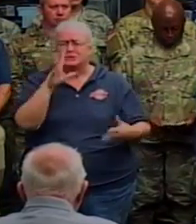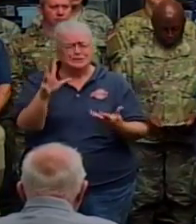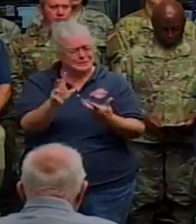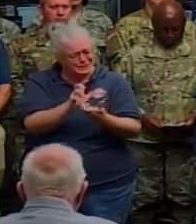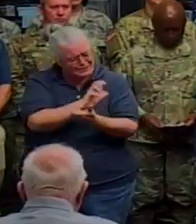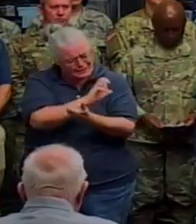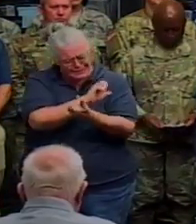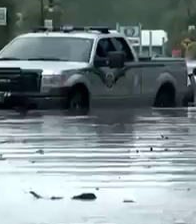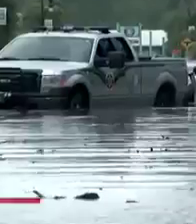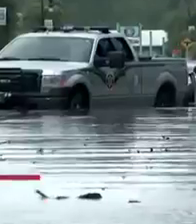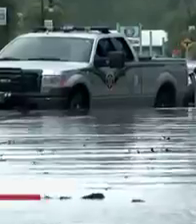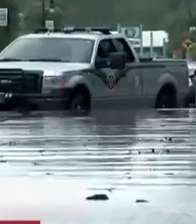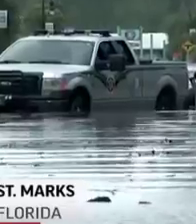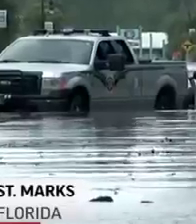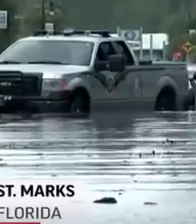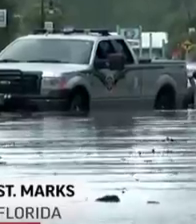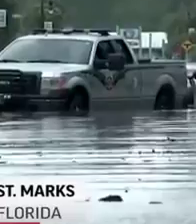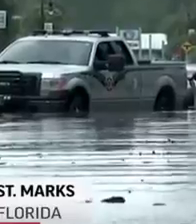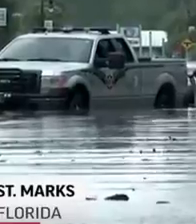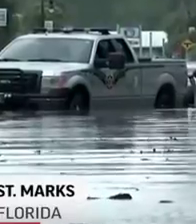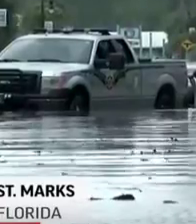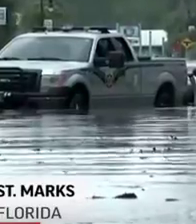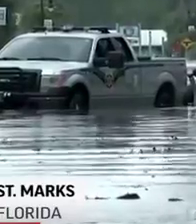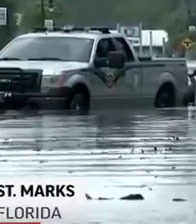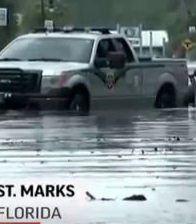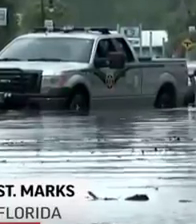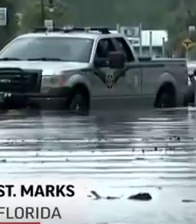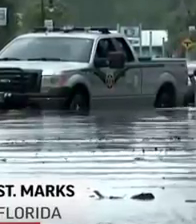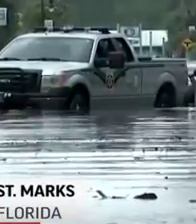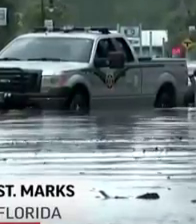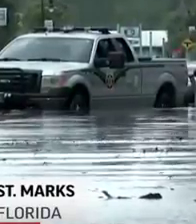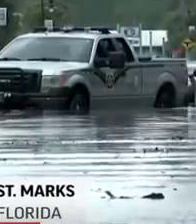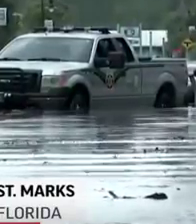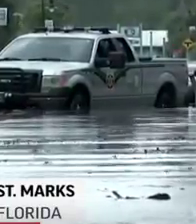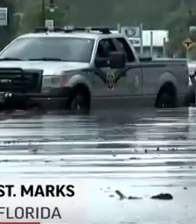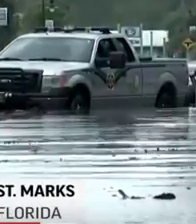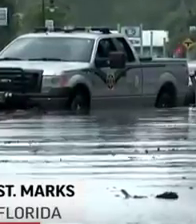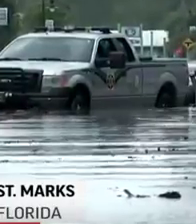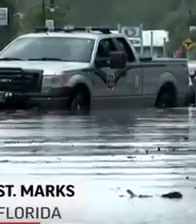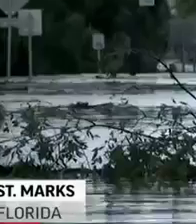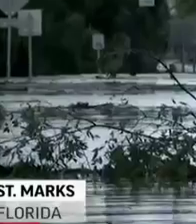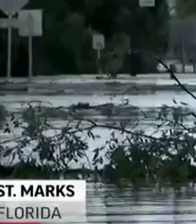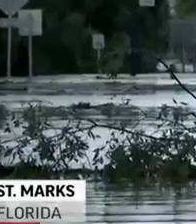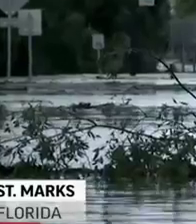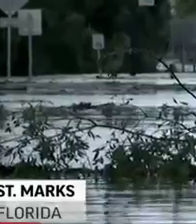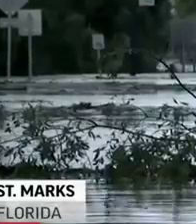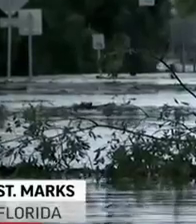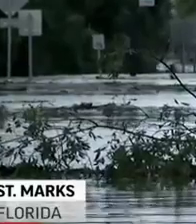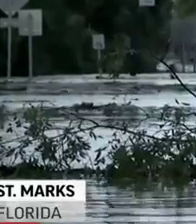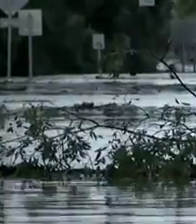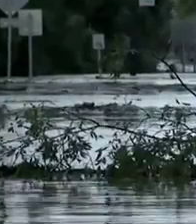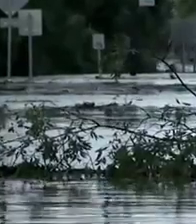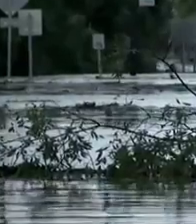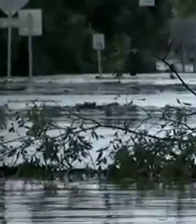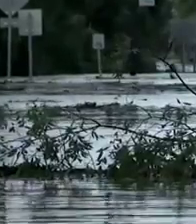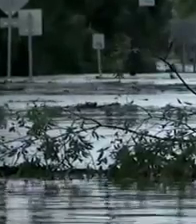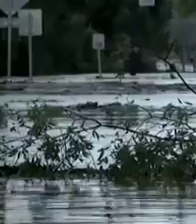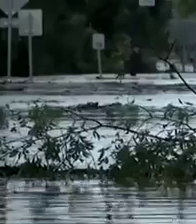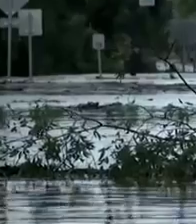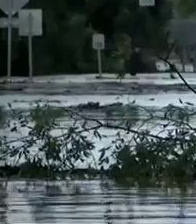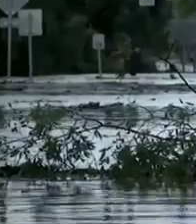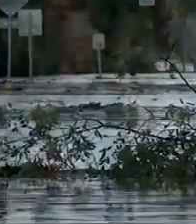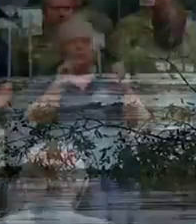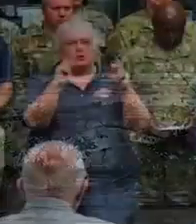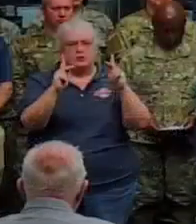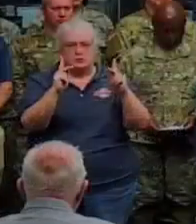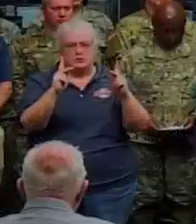yet to be fully understood. Today, the top focus is search and rescue. We prayed that Floridians stayed safe. Last night,